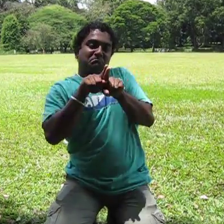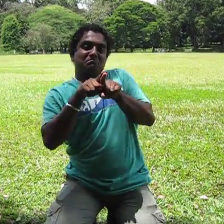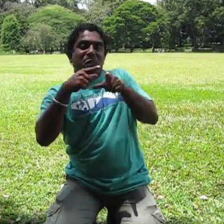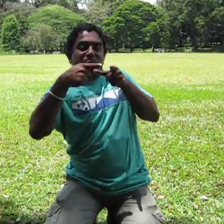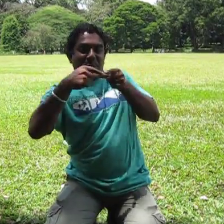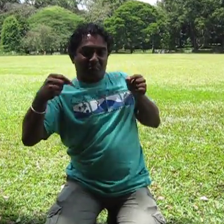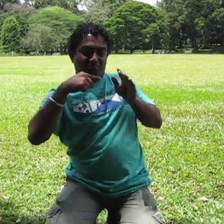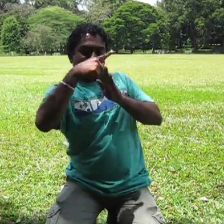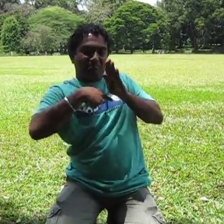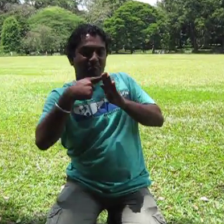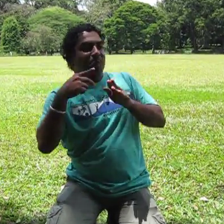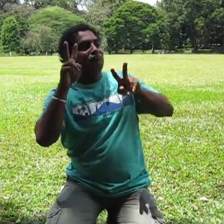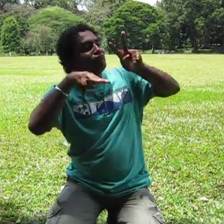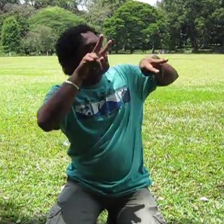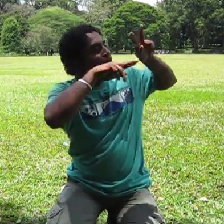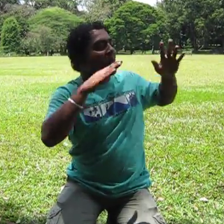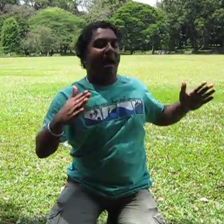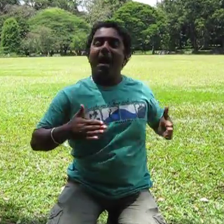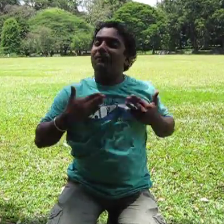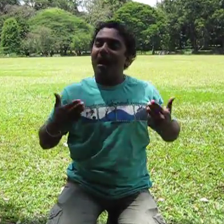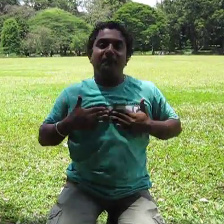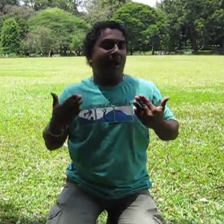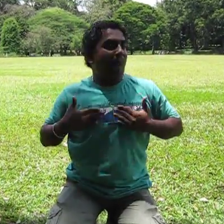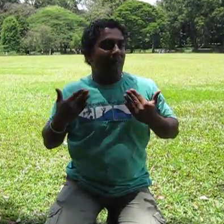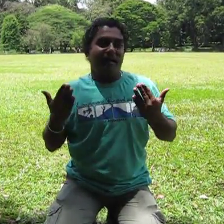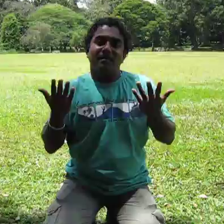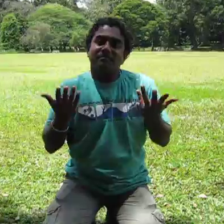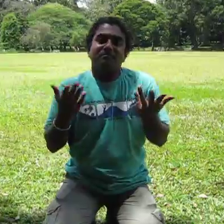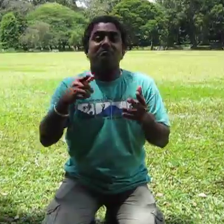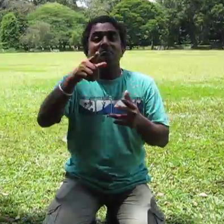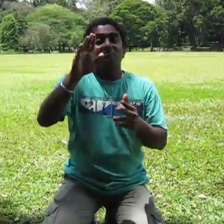I just to eat for second.